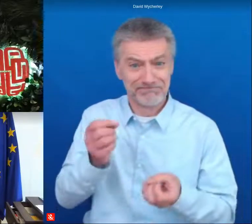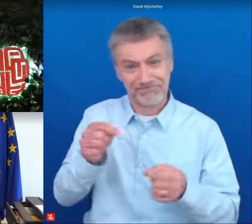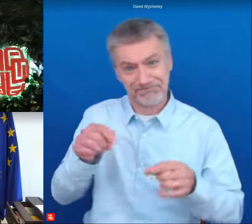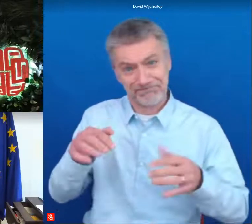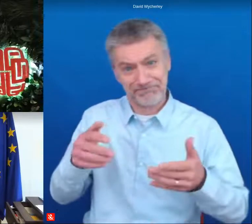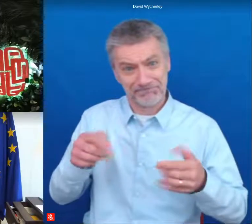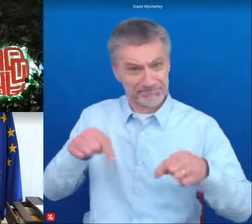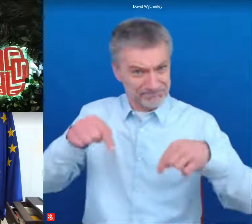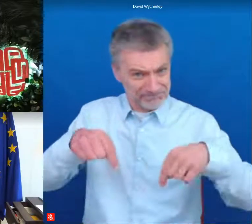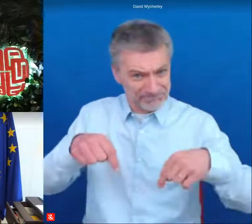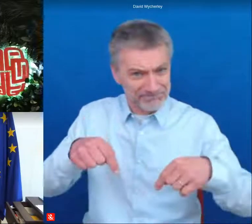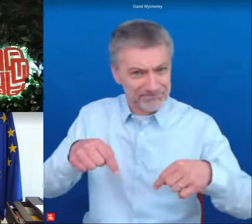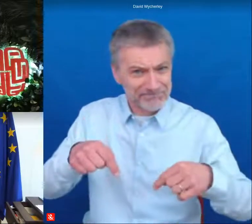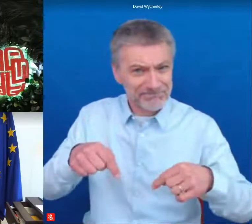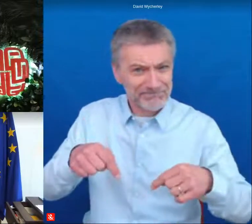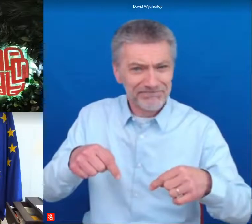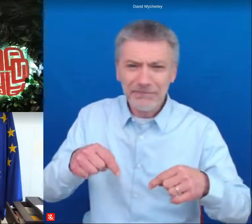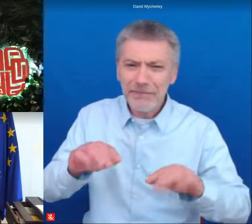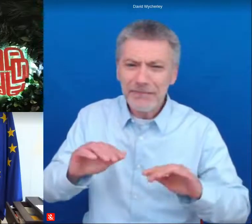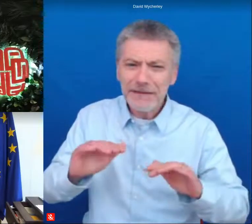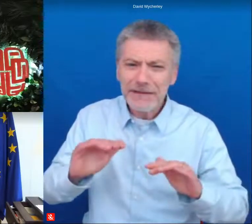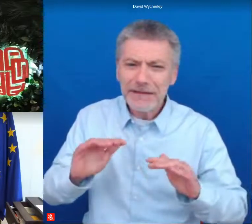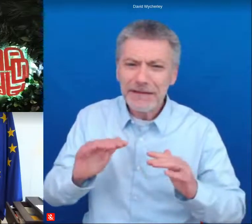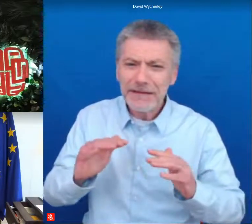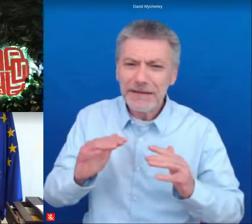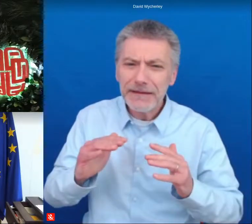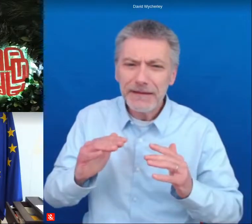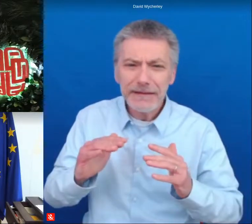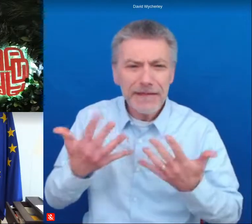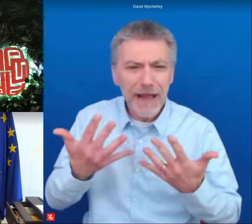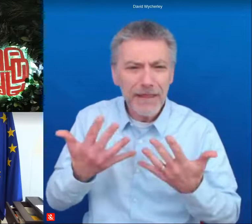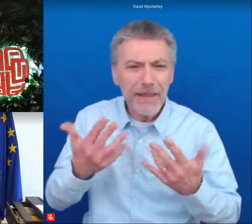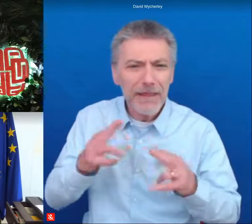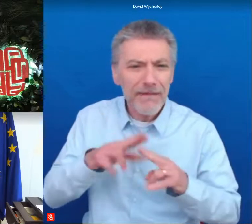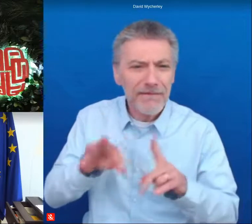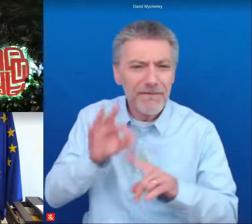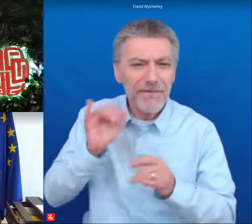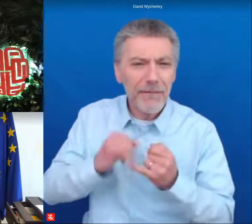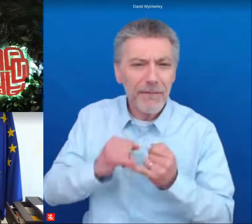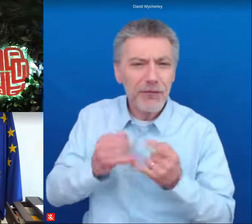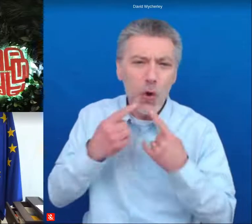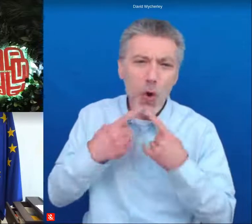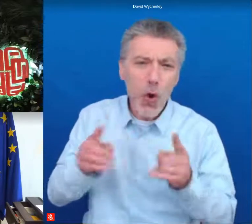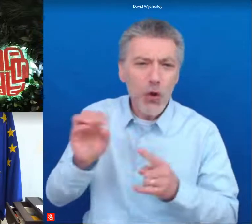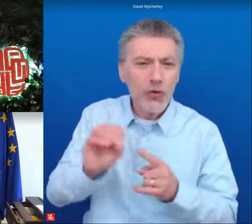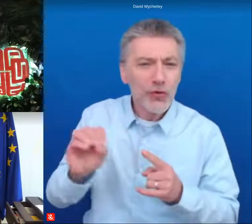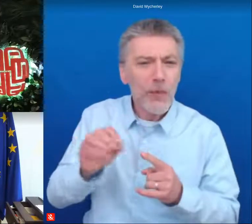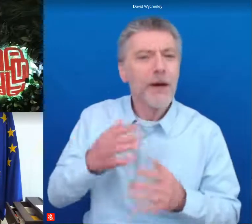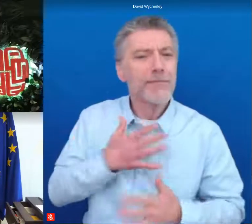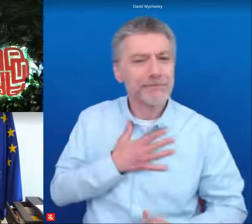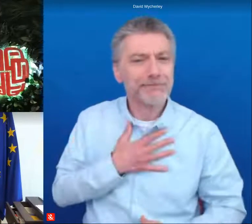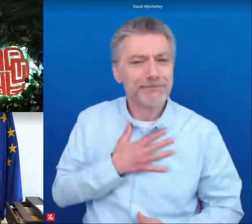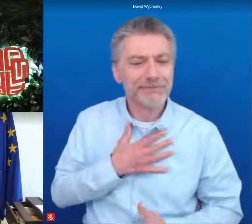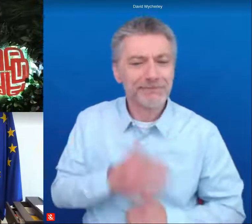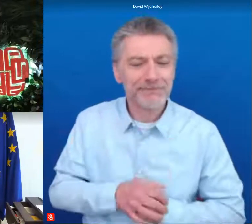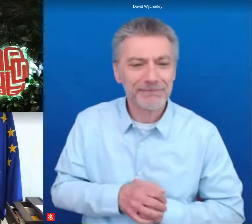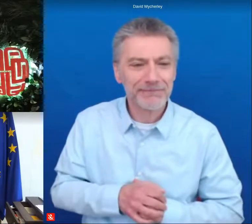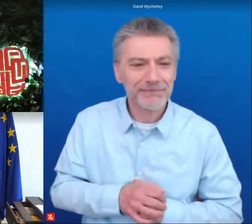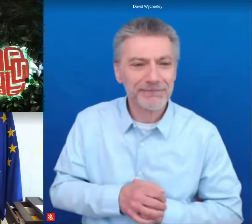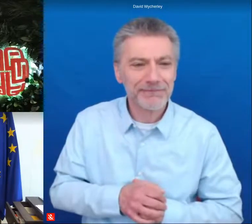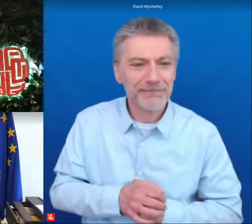um i think it's the 10 uh feb's call to europe so uh in fact